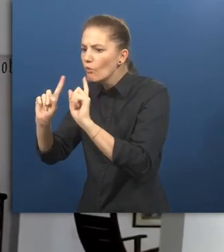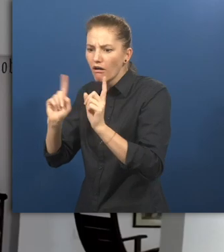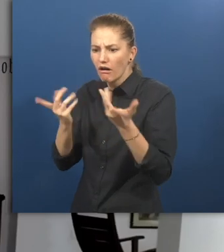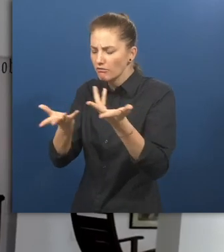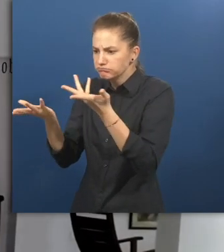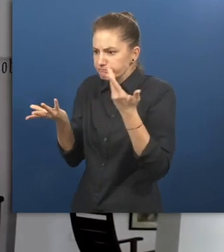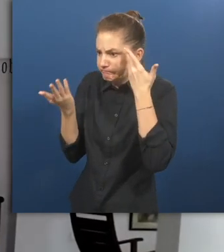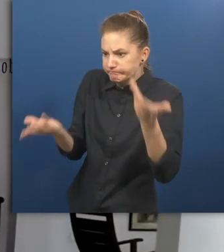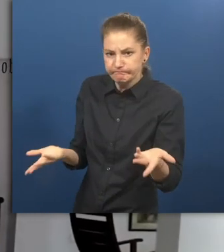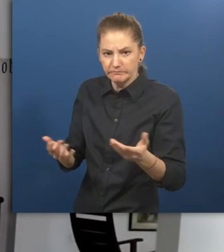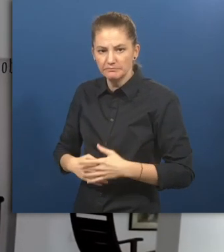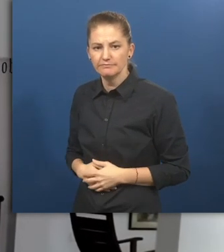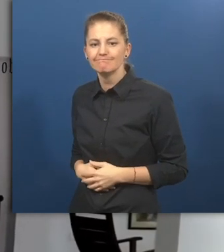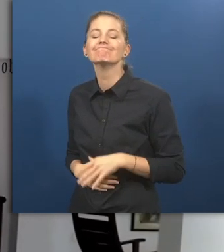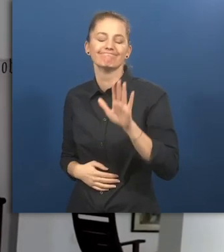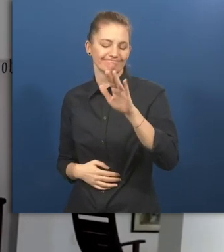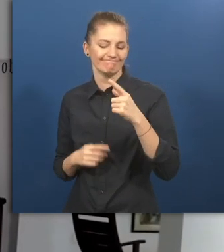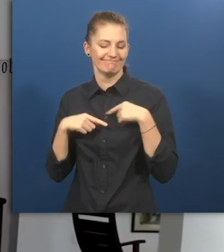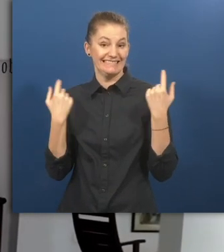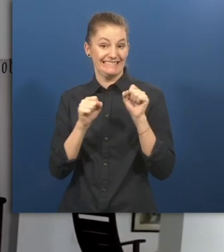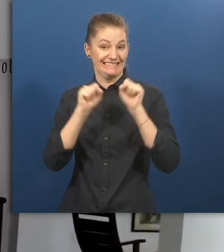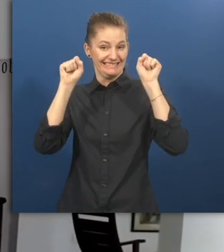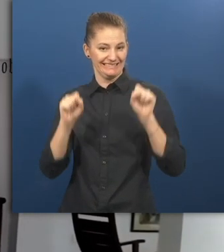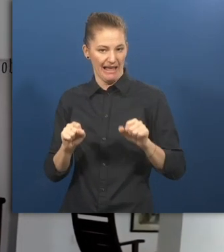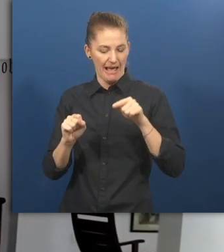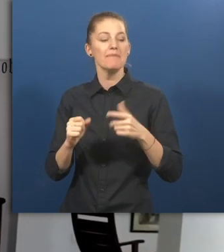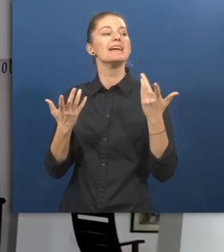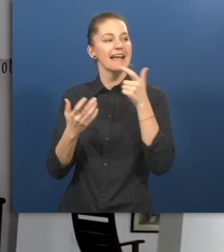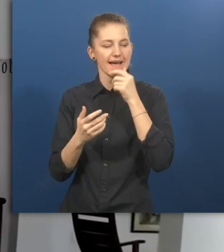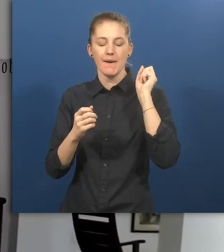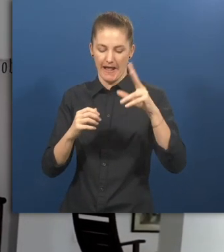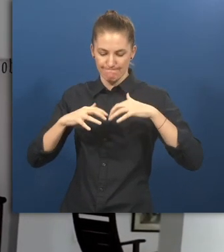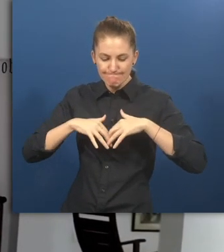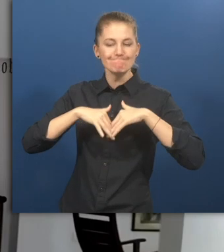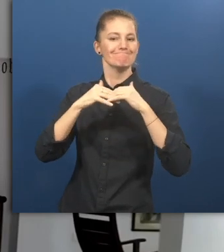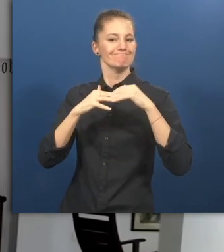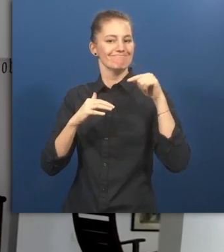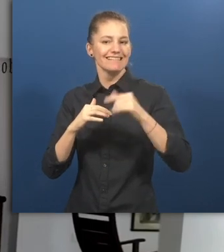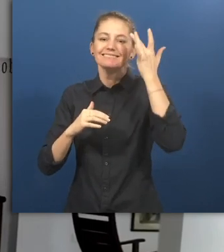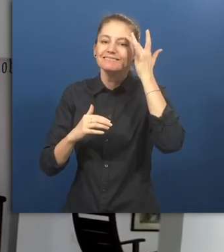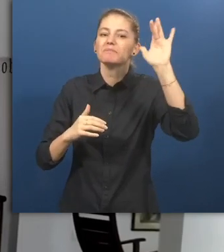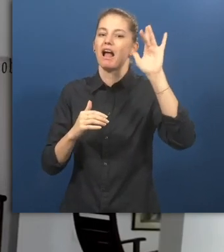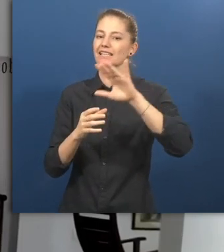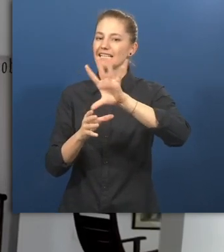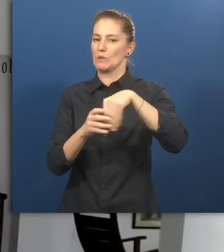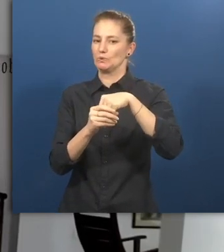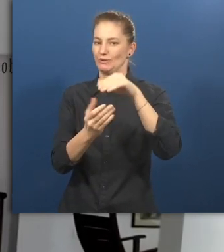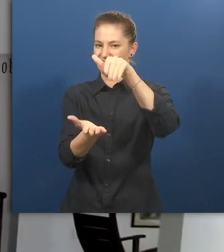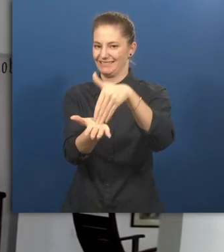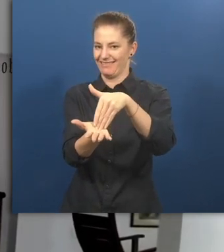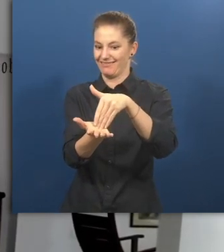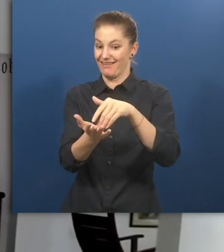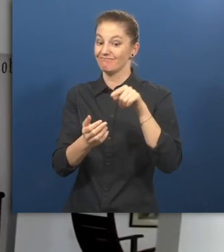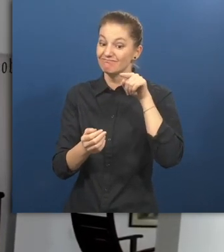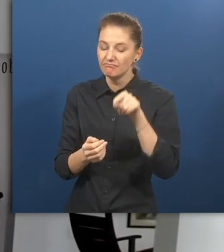pool? Our system of setting up a smart inclusion center is innovative as